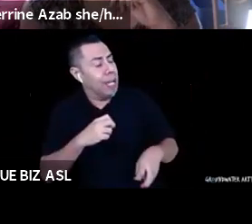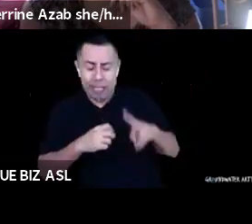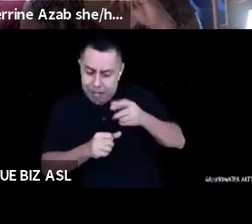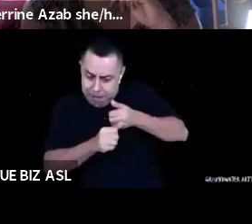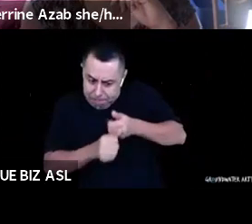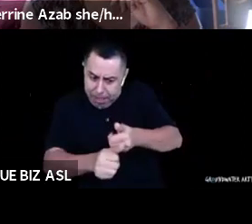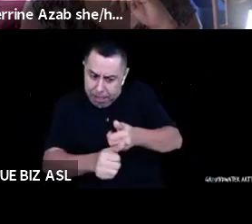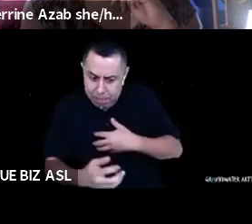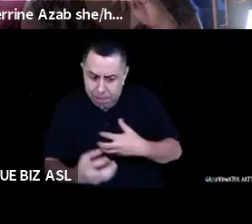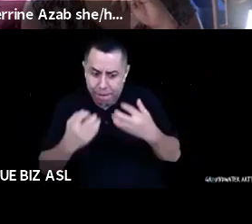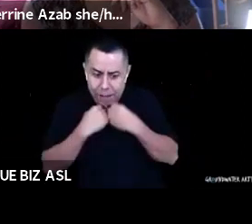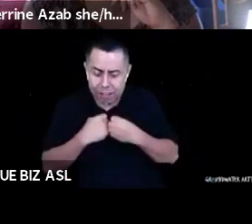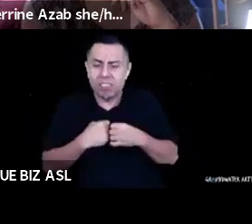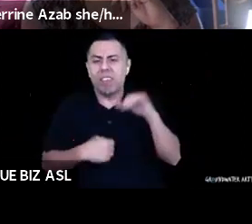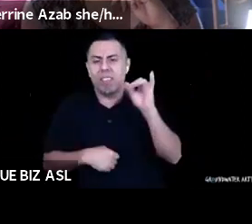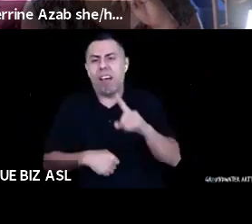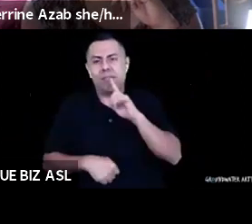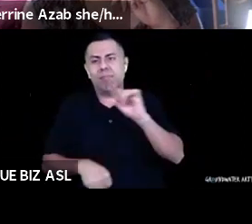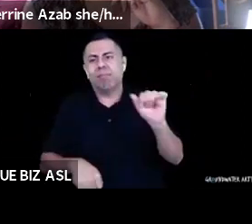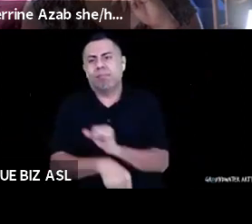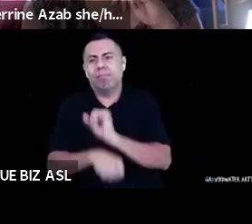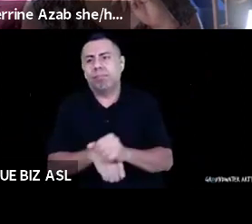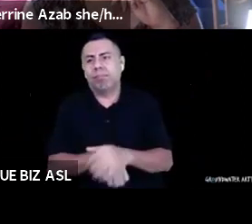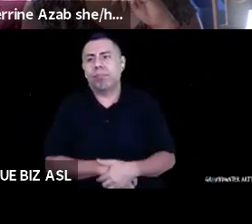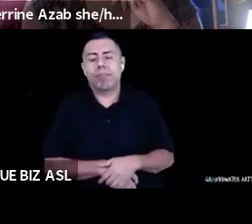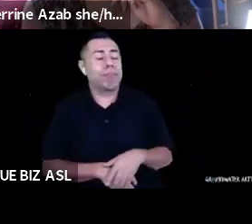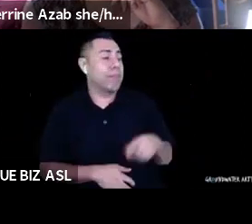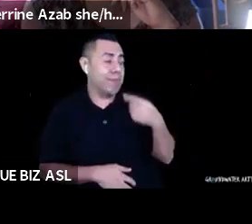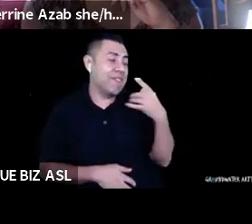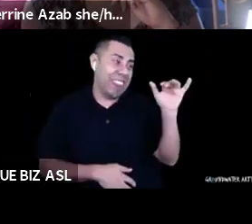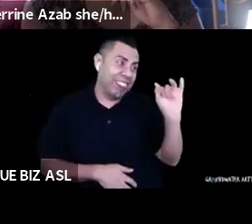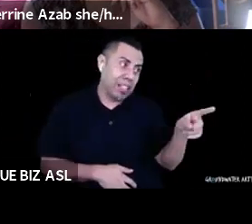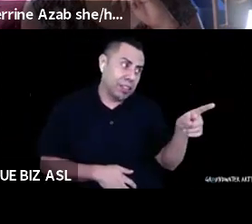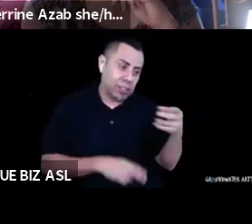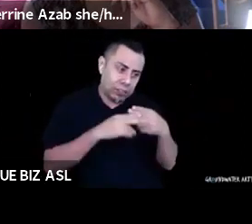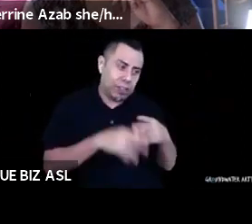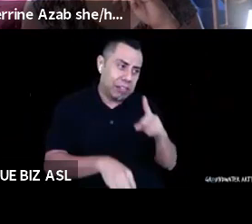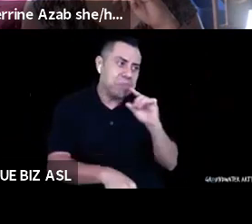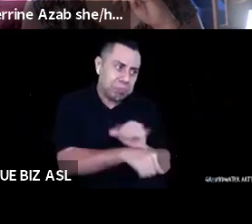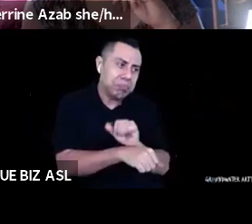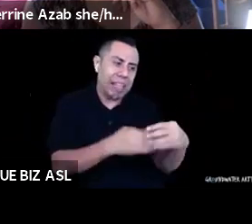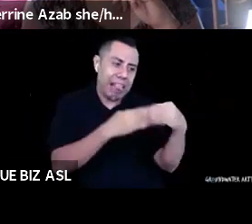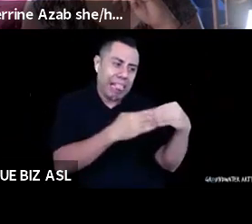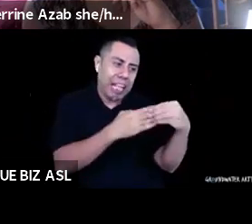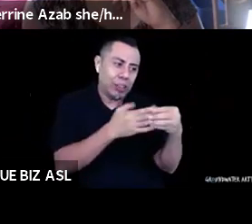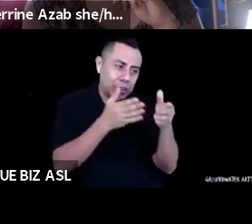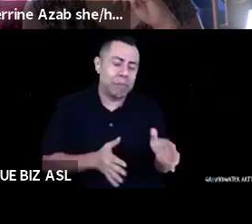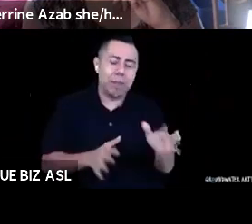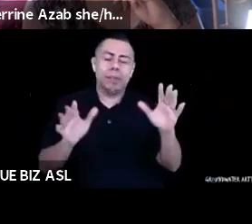we don't have to get into, or we can't get into that. I don't know. All I want to say is that I was on the phone to someone from Seattle Rep. And she said that they've basically